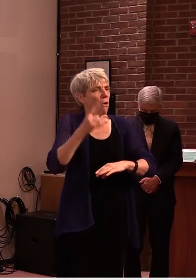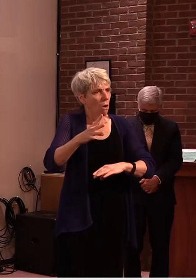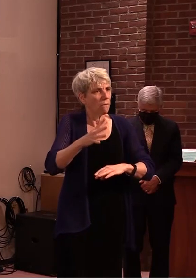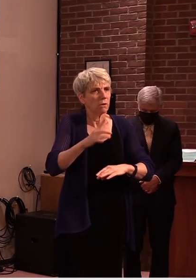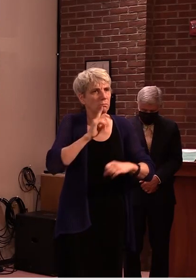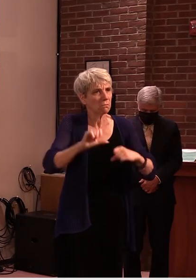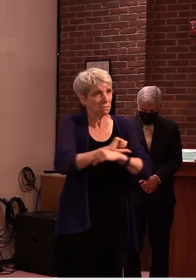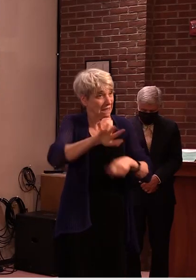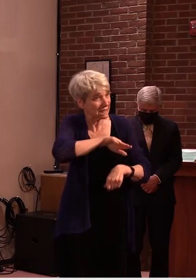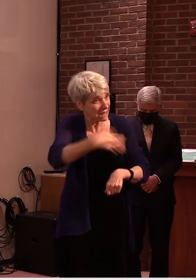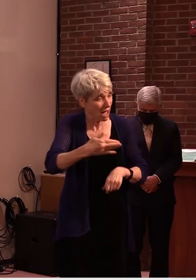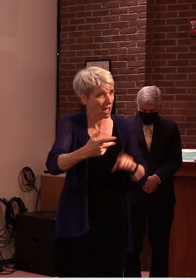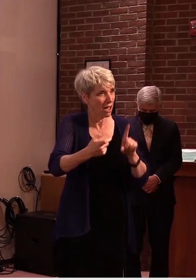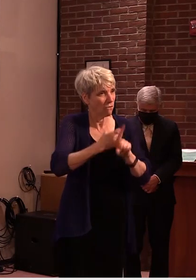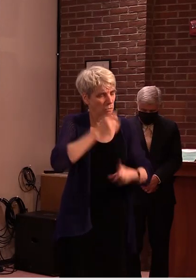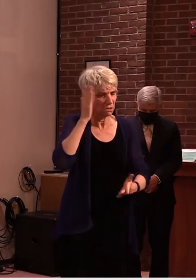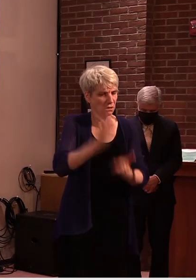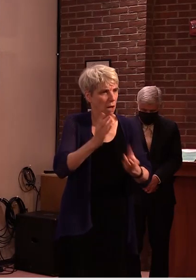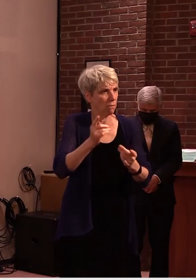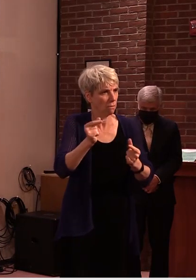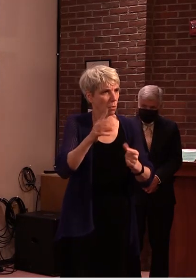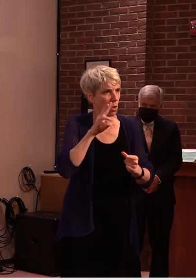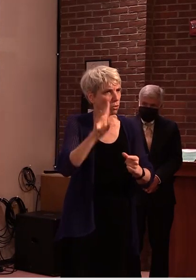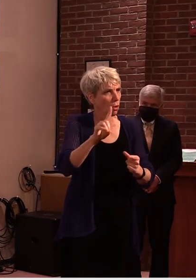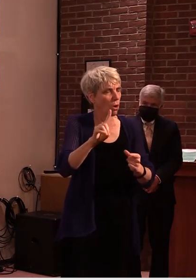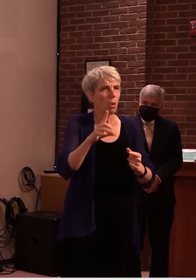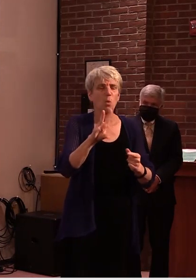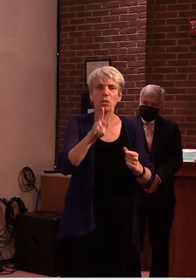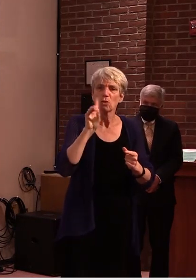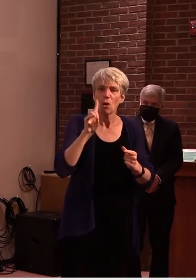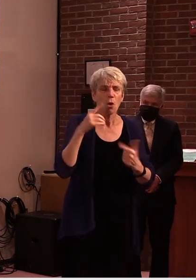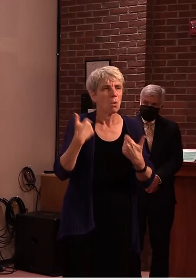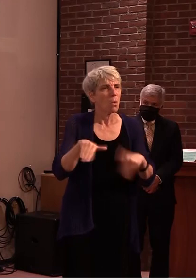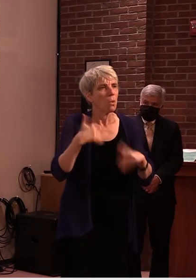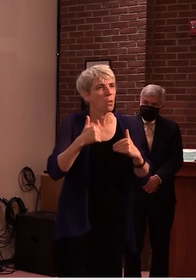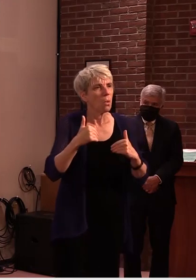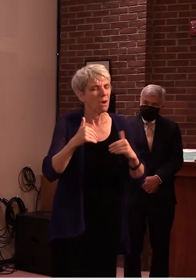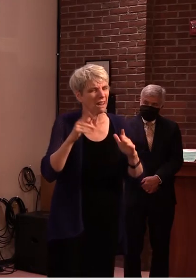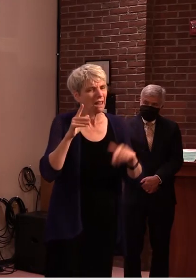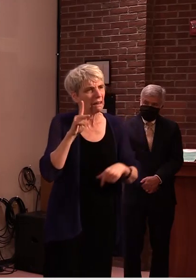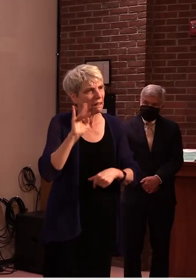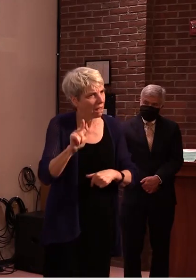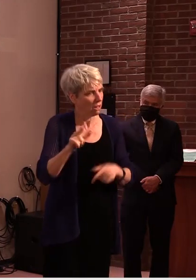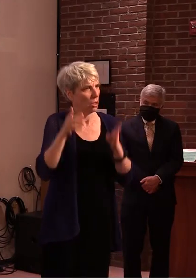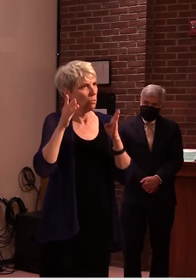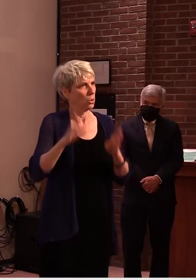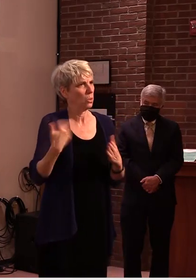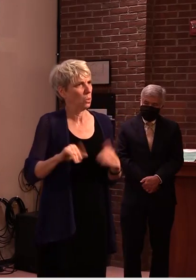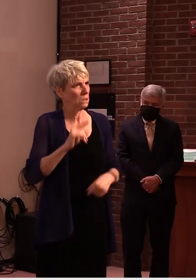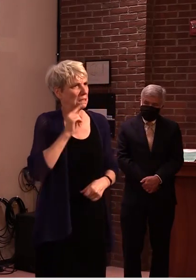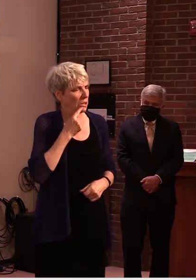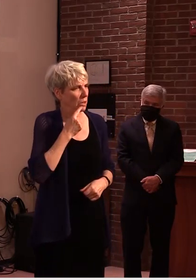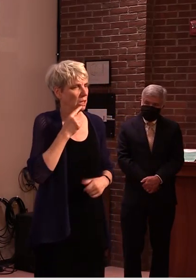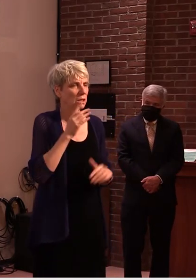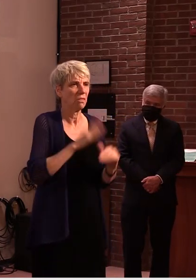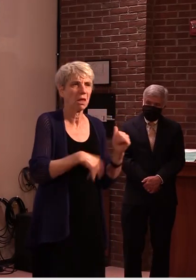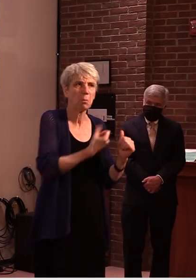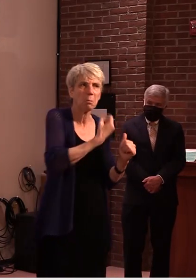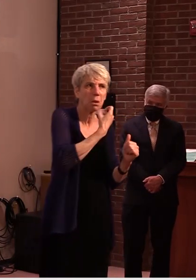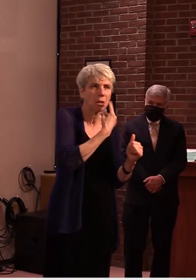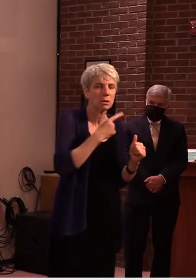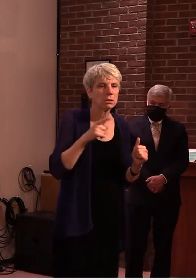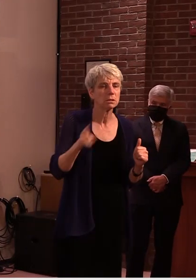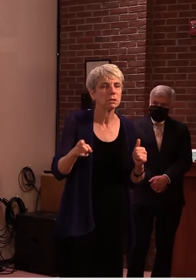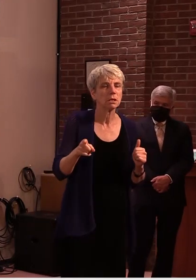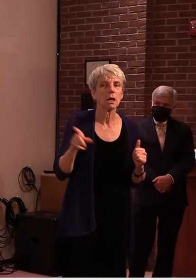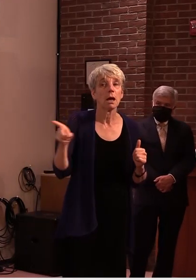actually like die from it yeah i just one i might yeah i might make the point that uh i don't think three